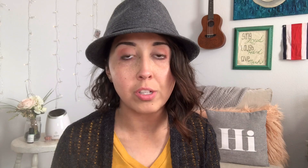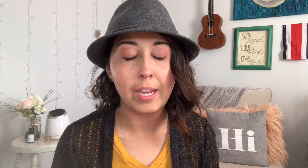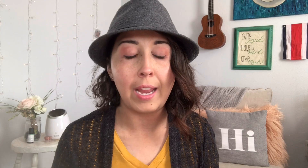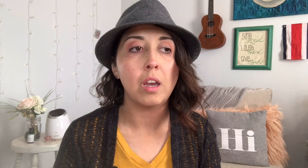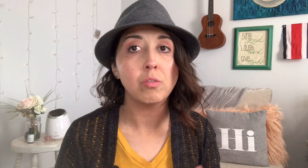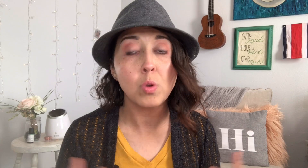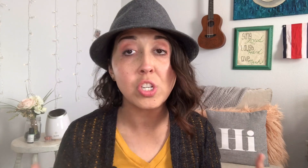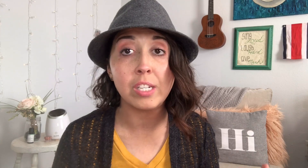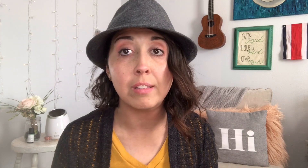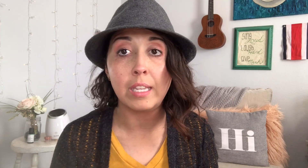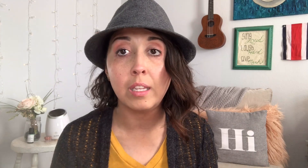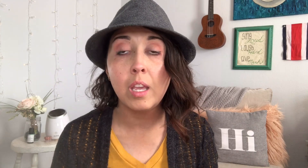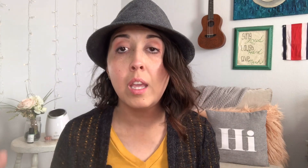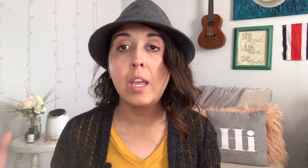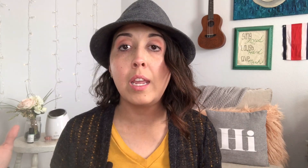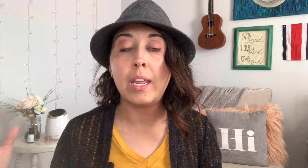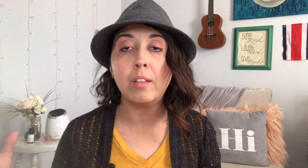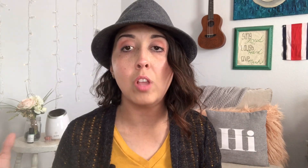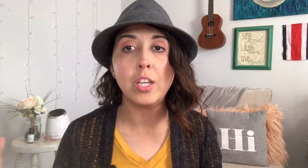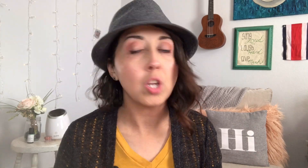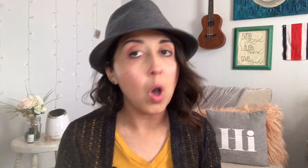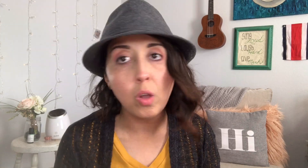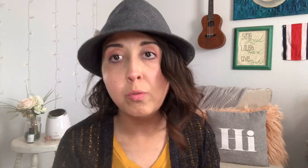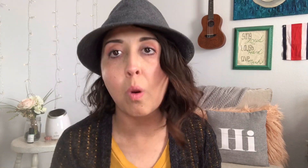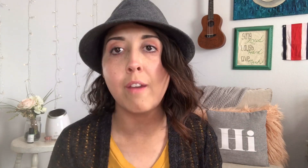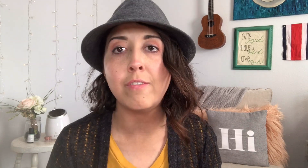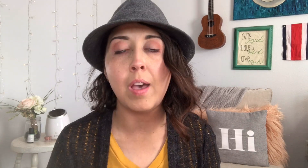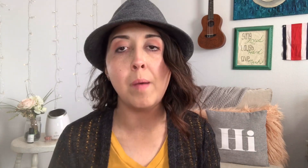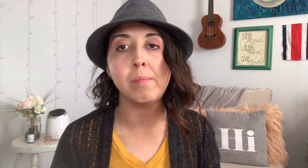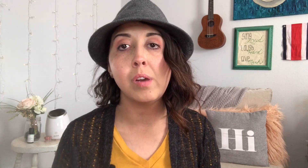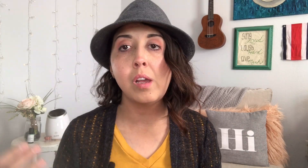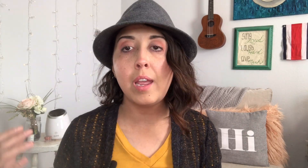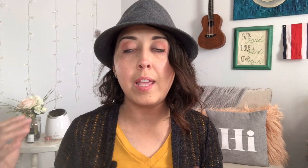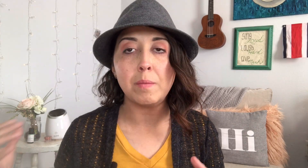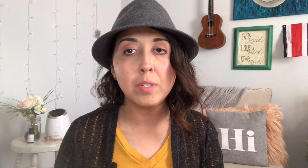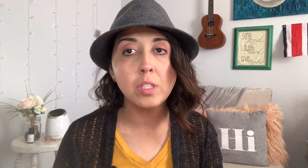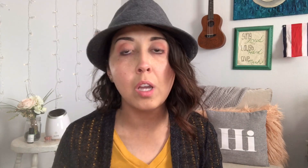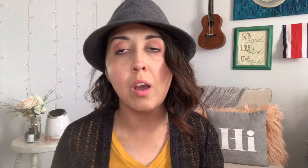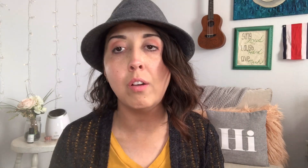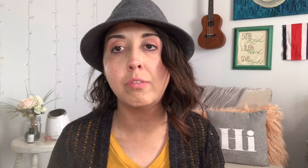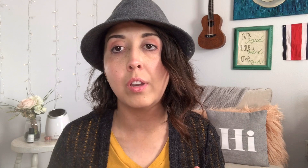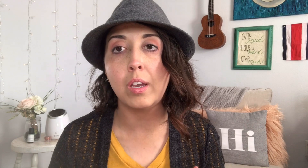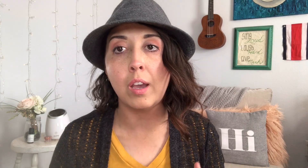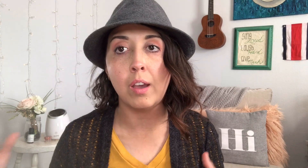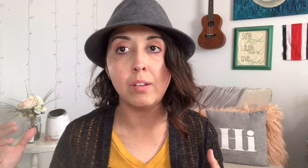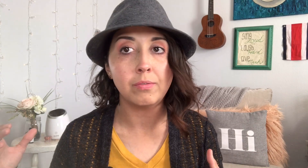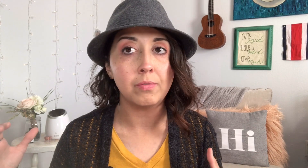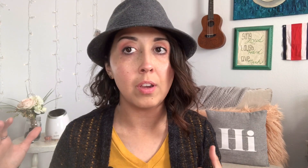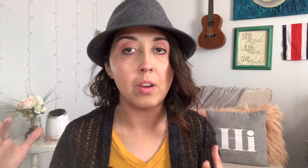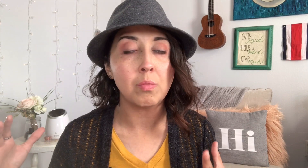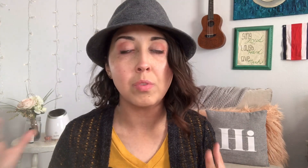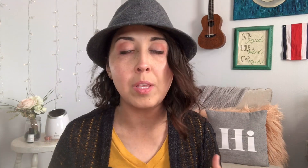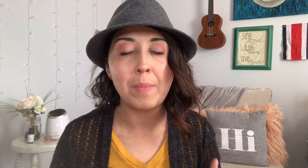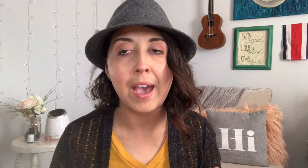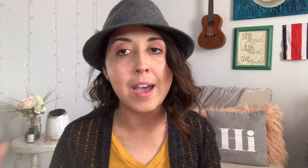unfortunately he lost all four of them in the middle of a really bad